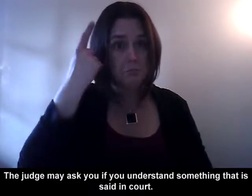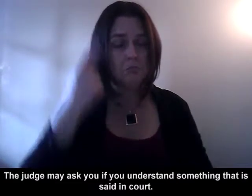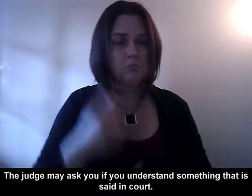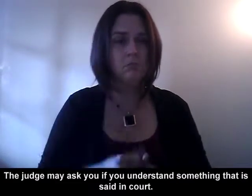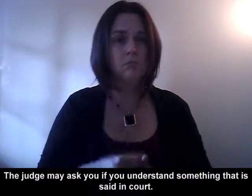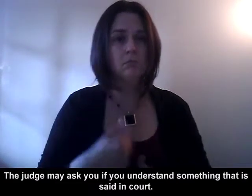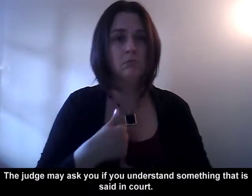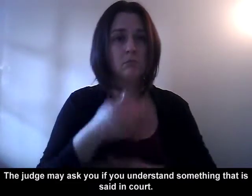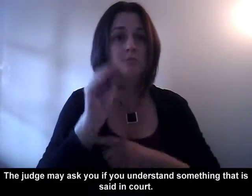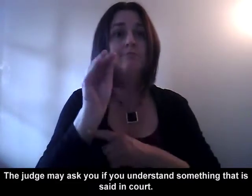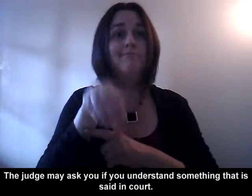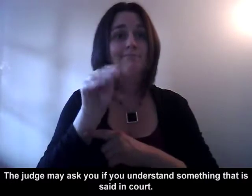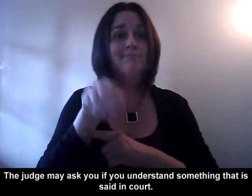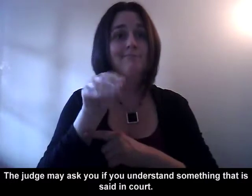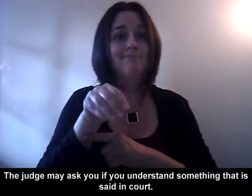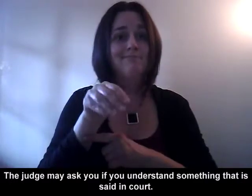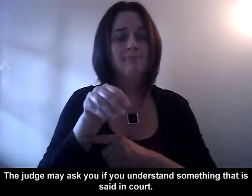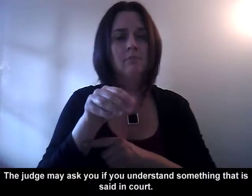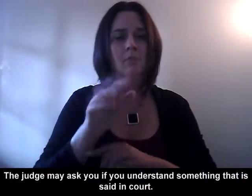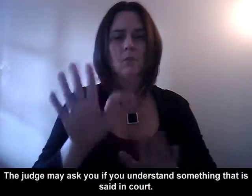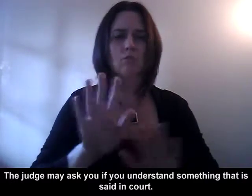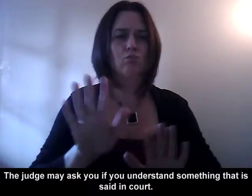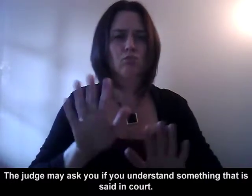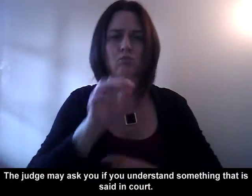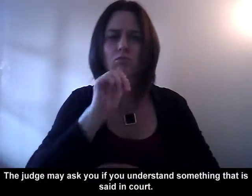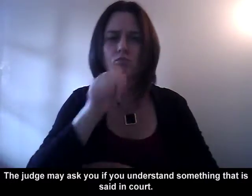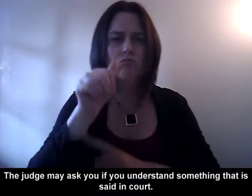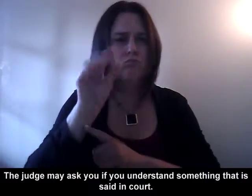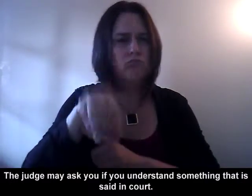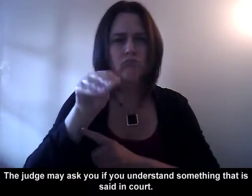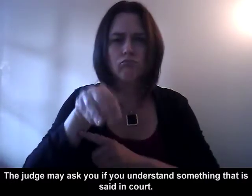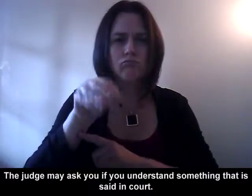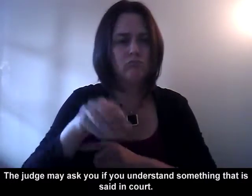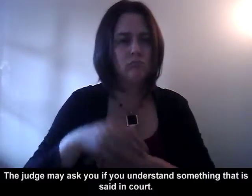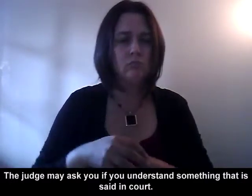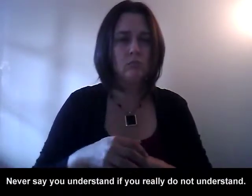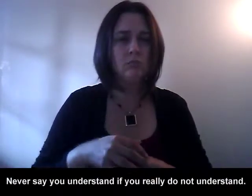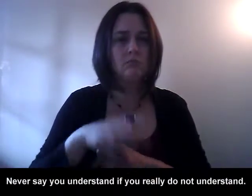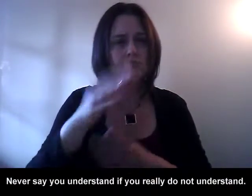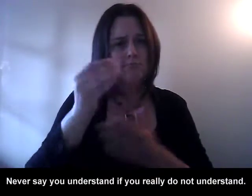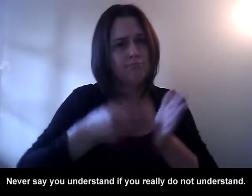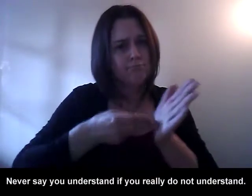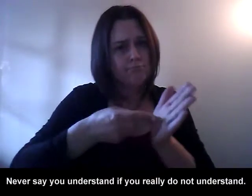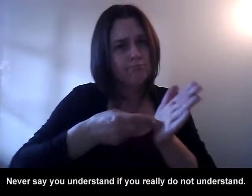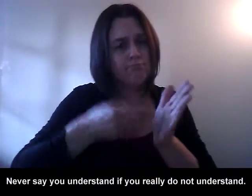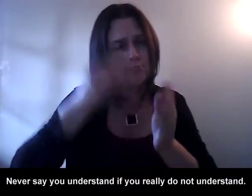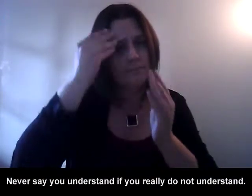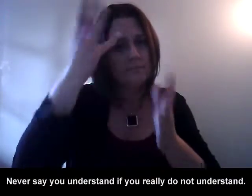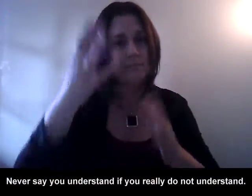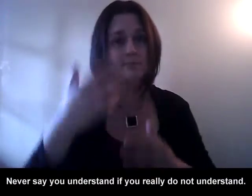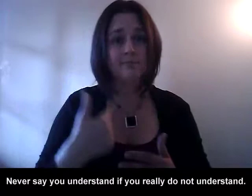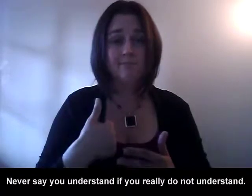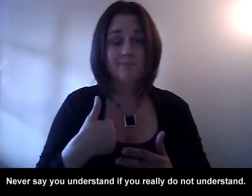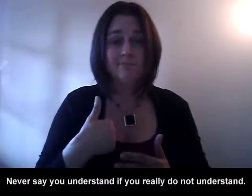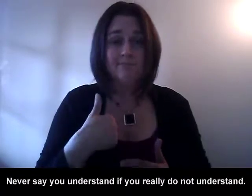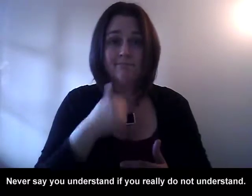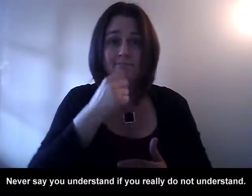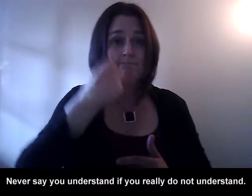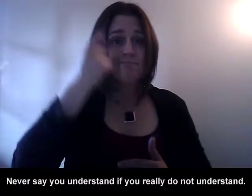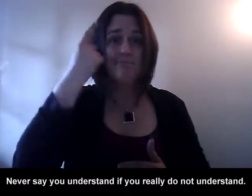The judge may ask if you understand something that is said in court. Never say you understand if you really